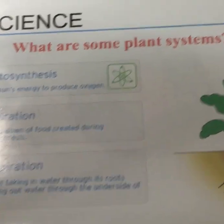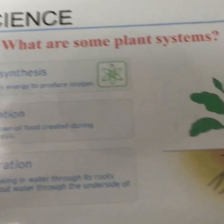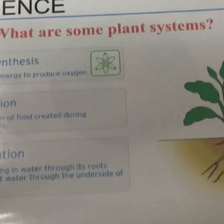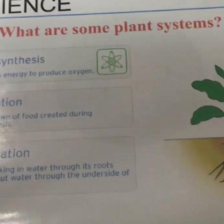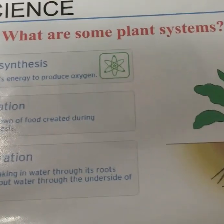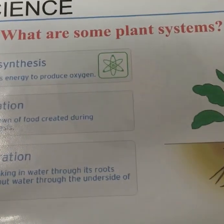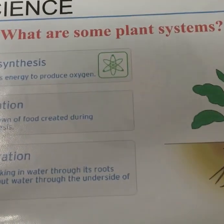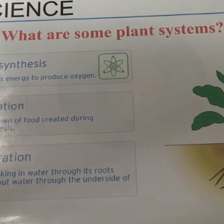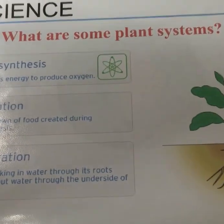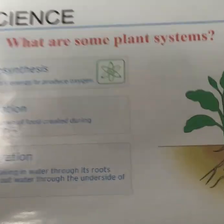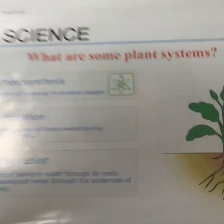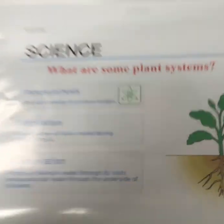transpiration.